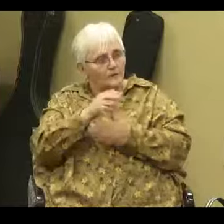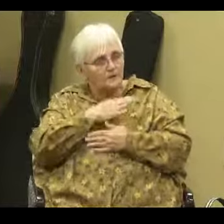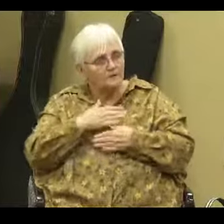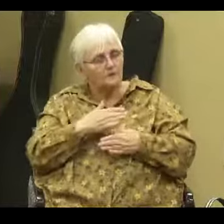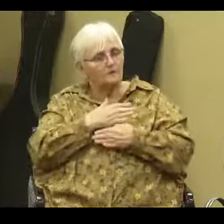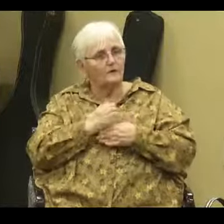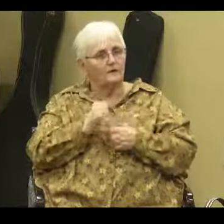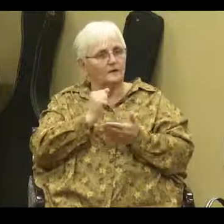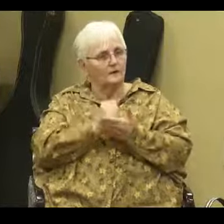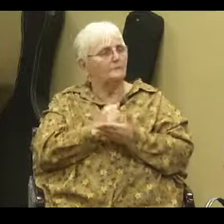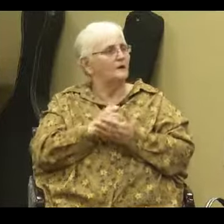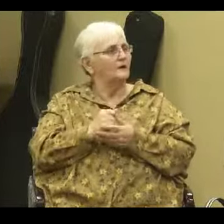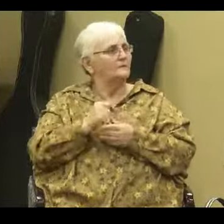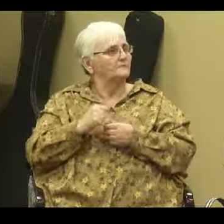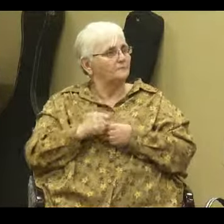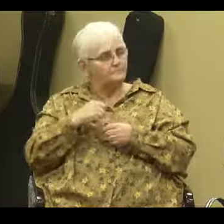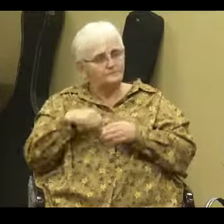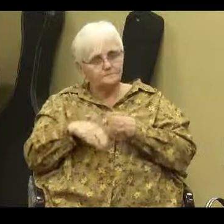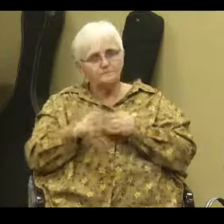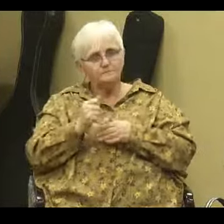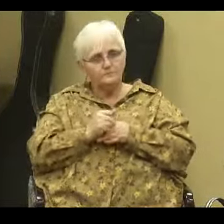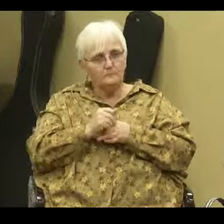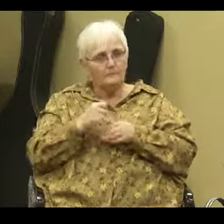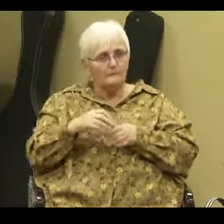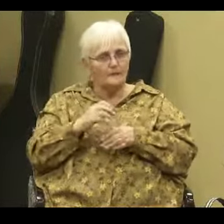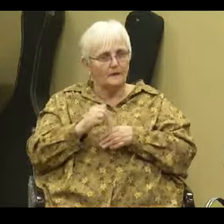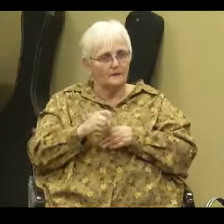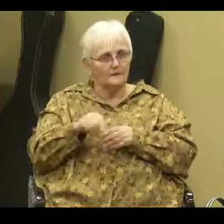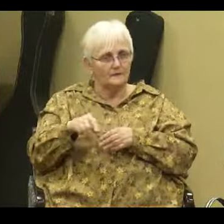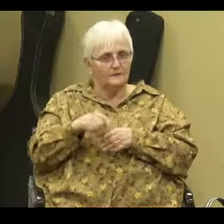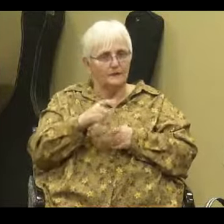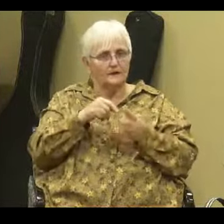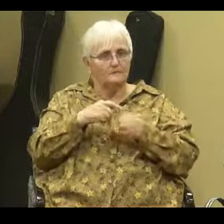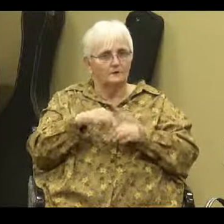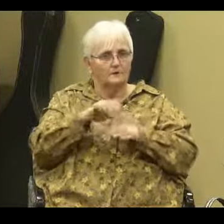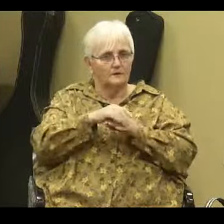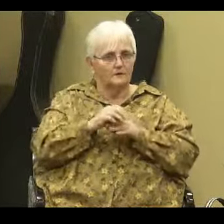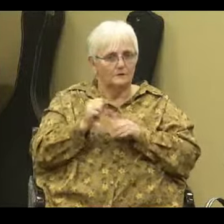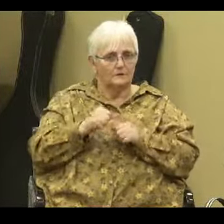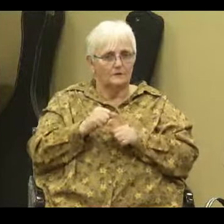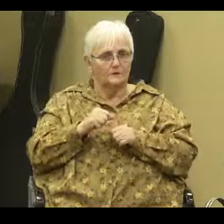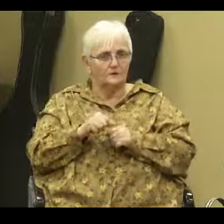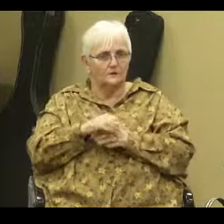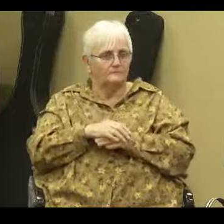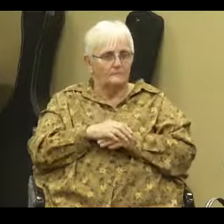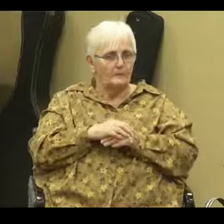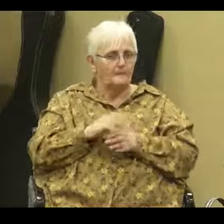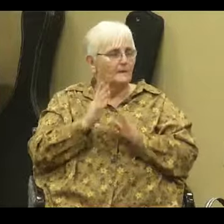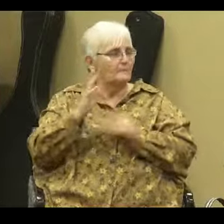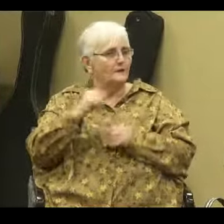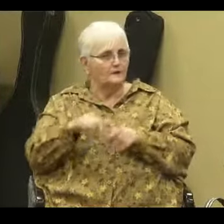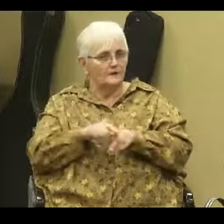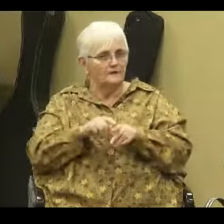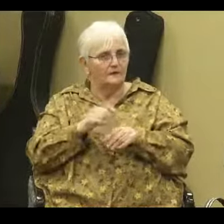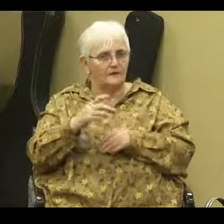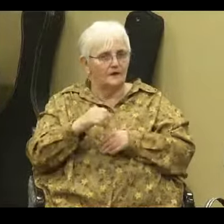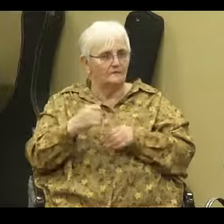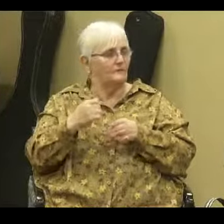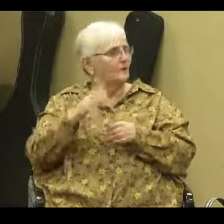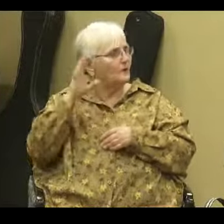Amen. You know, either people come to church and they hear preaching like they've never heard, and wow,